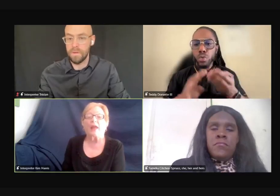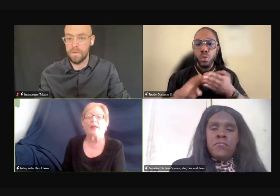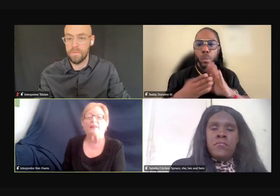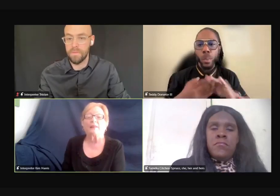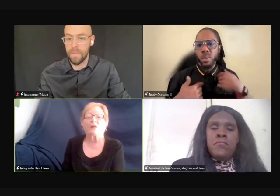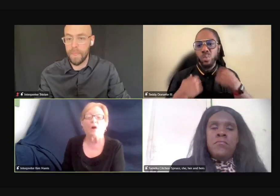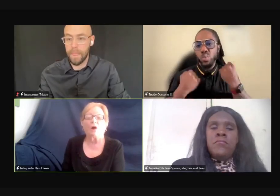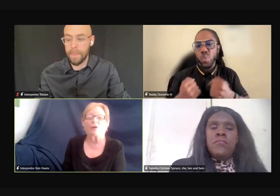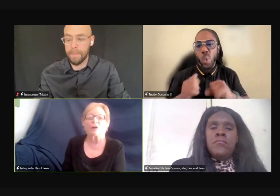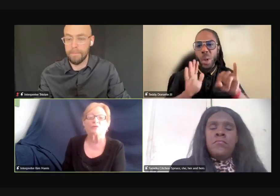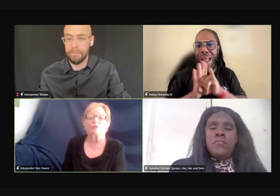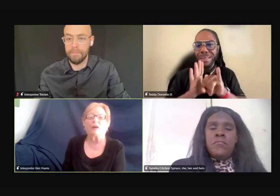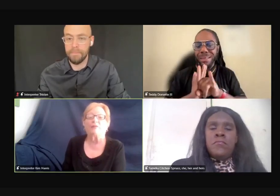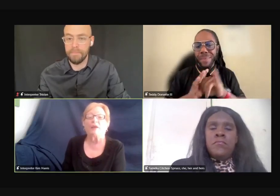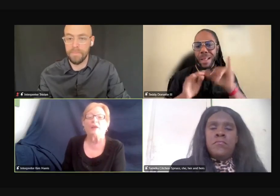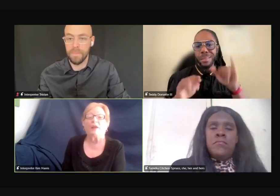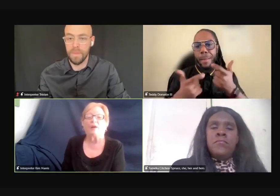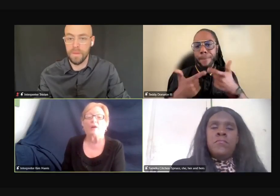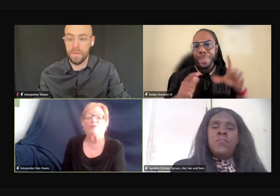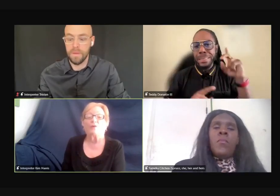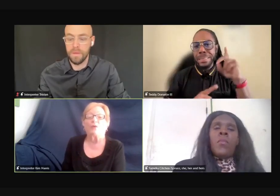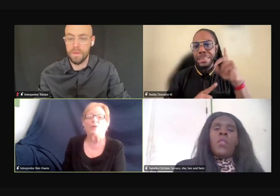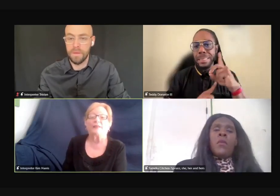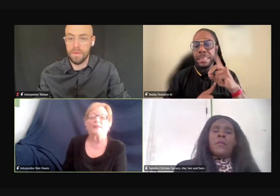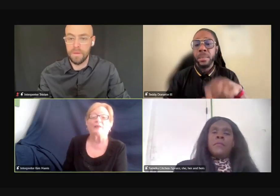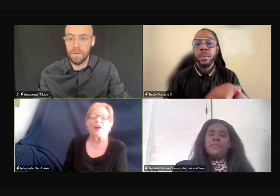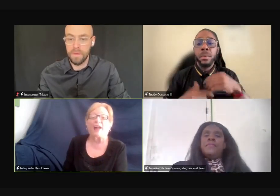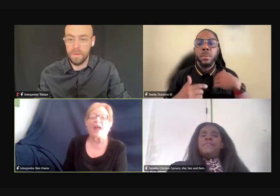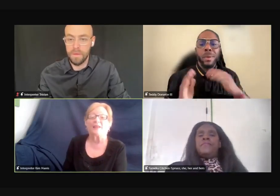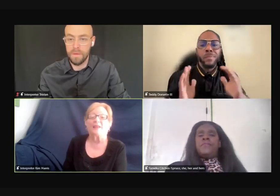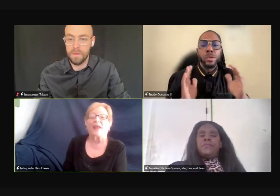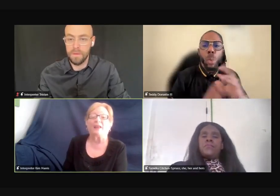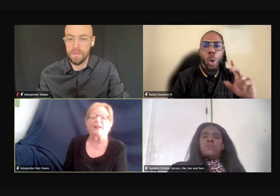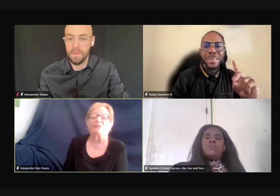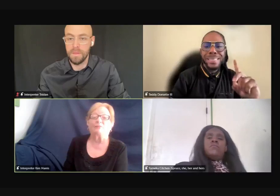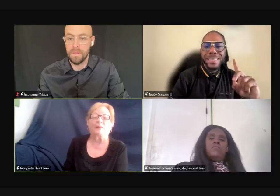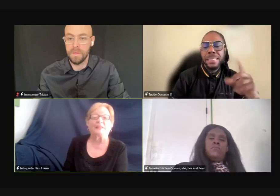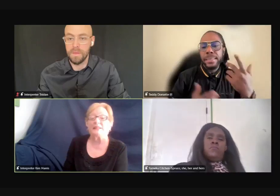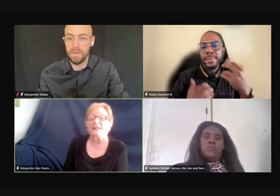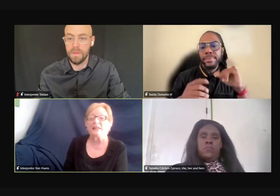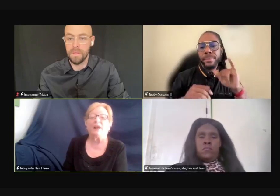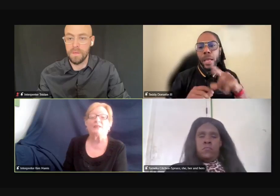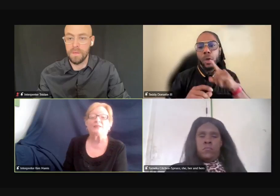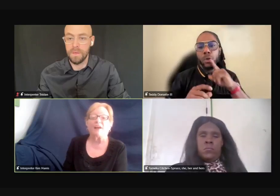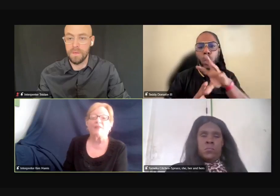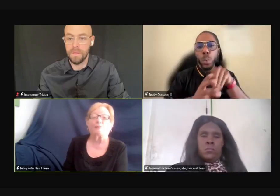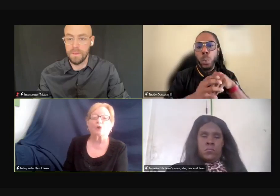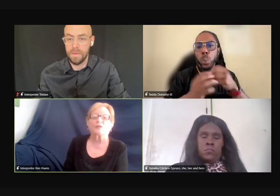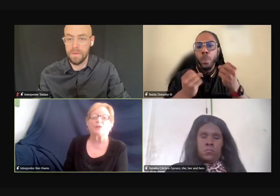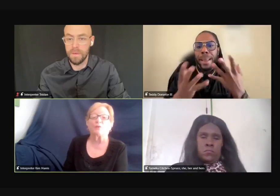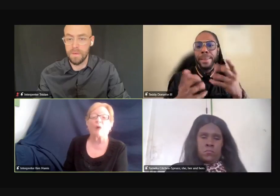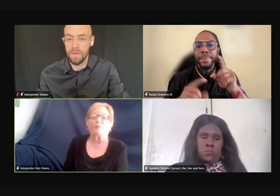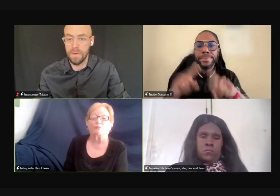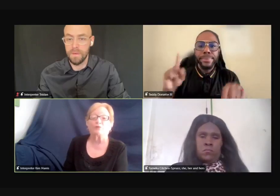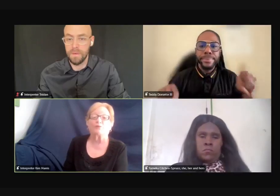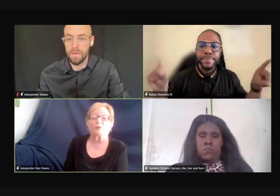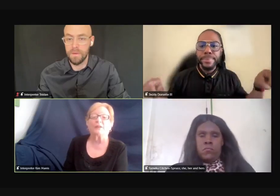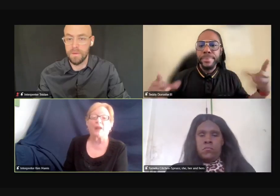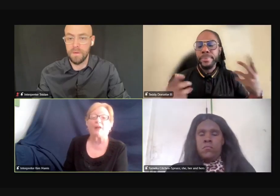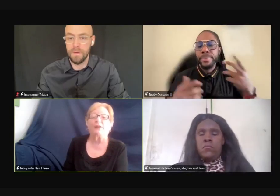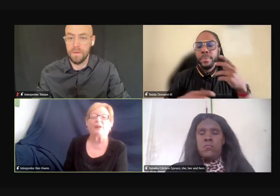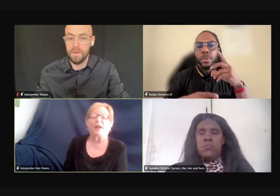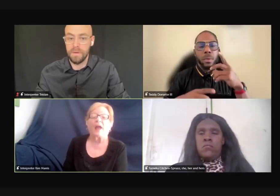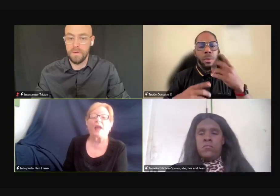and the culture of, of who identify as a big D deaf person who I'm